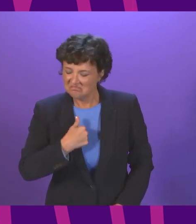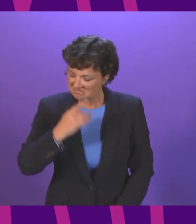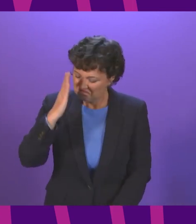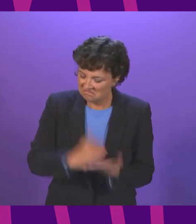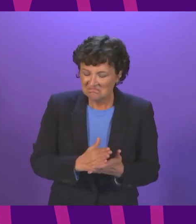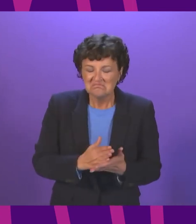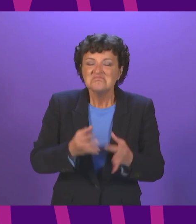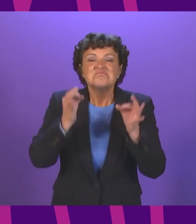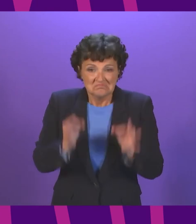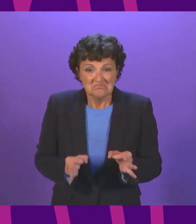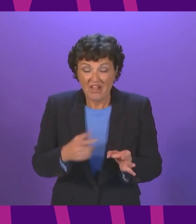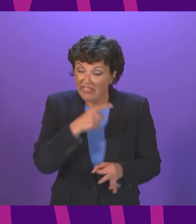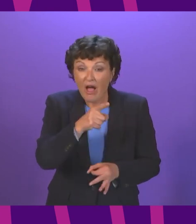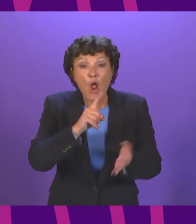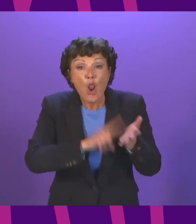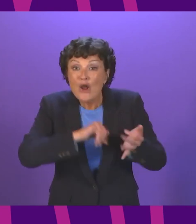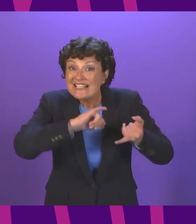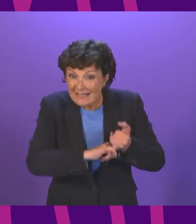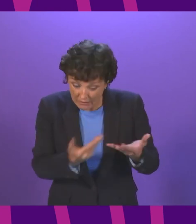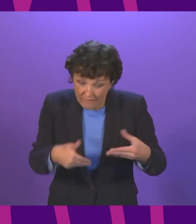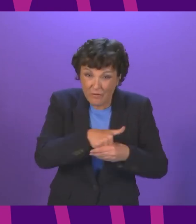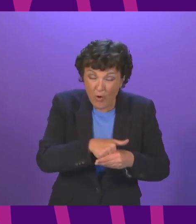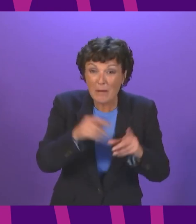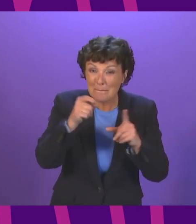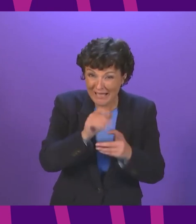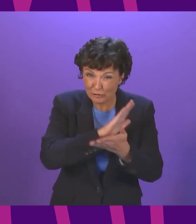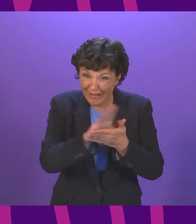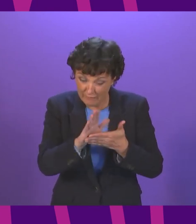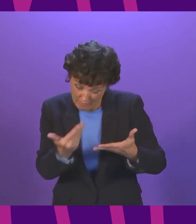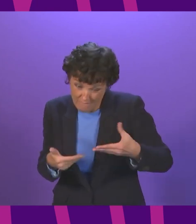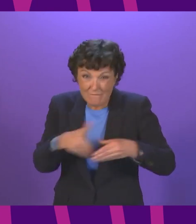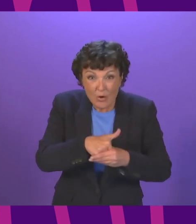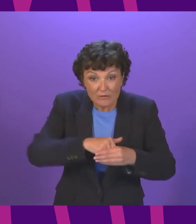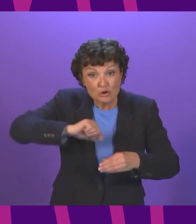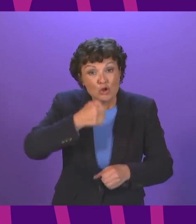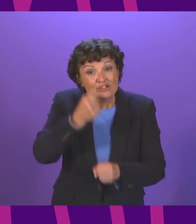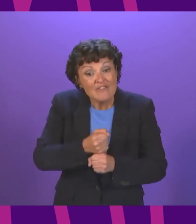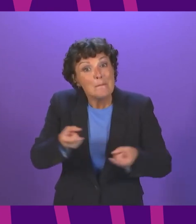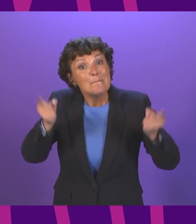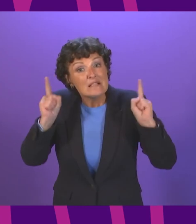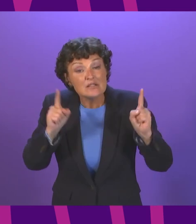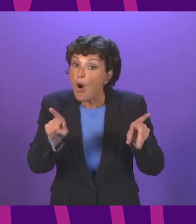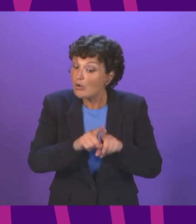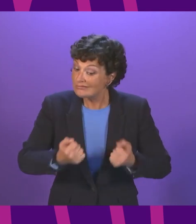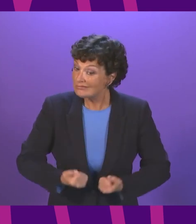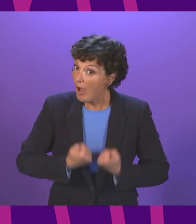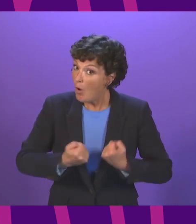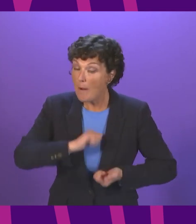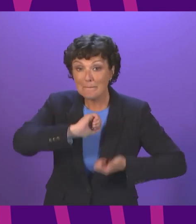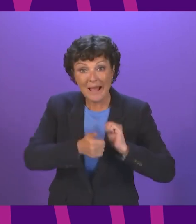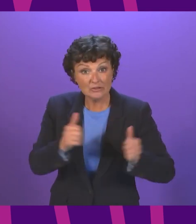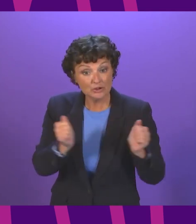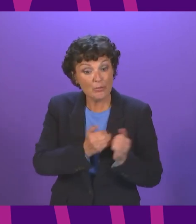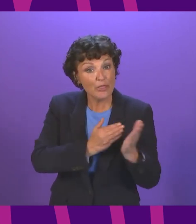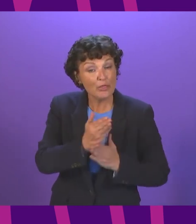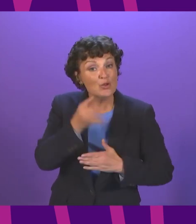contribution of Laura Slater and Patrick Harvey to the Scottish Government and the partnership agreement that we have reached with the Scottish